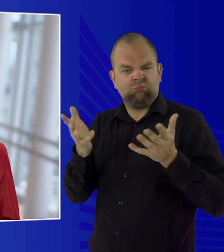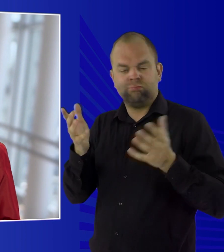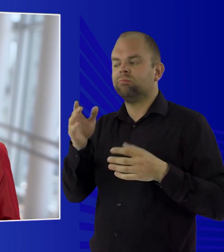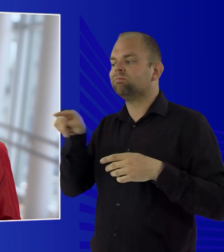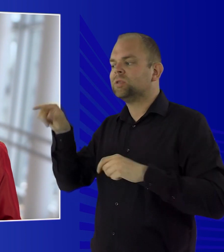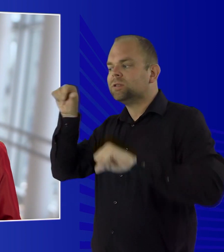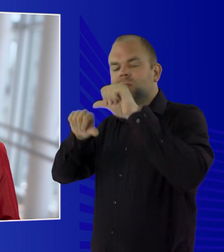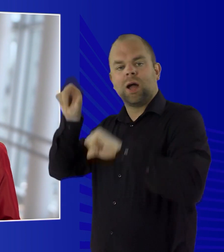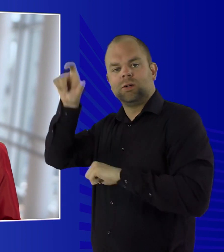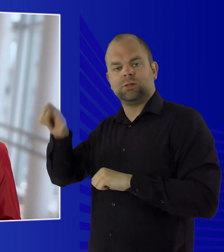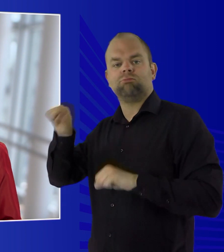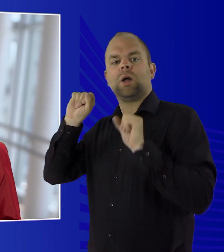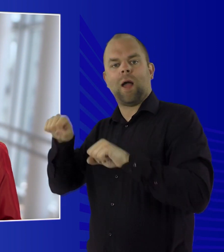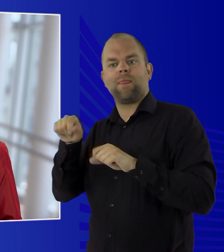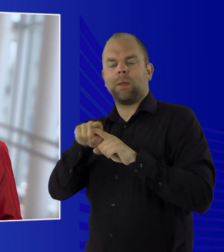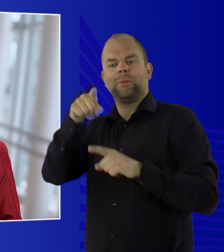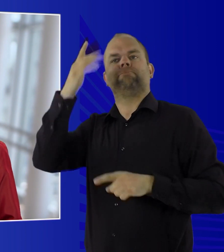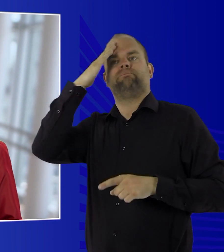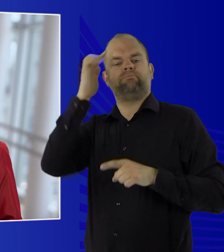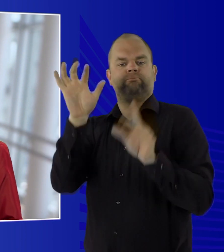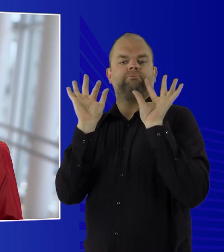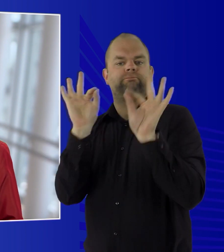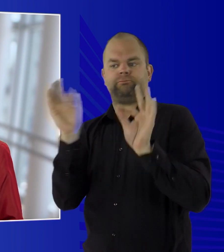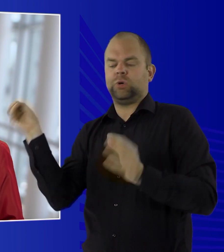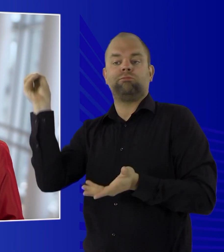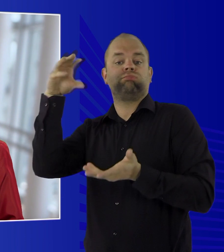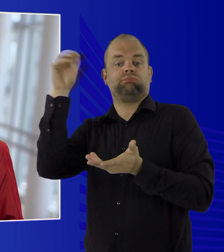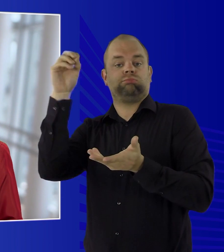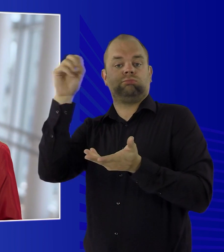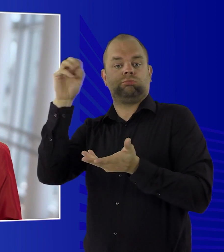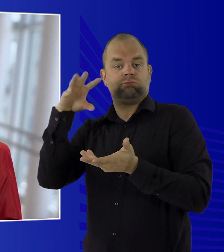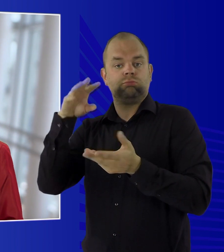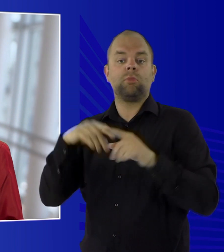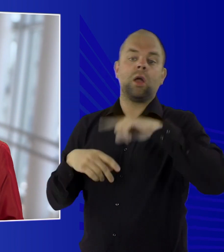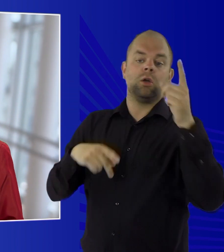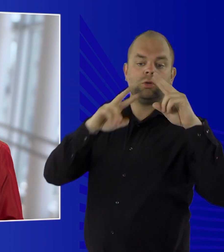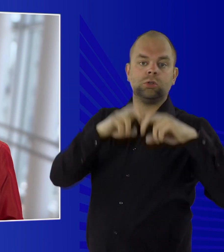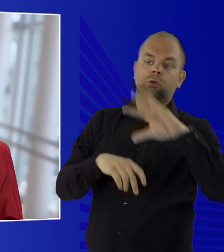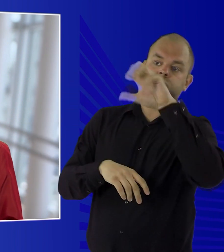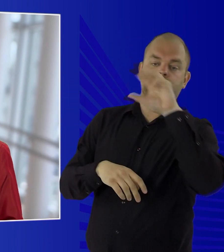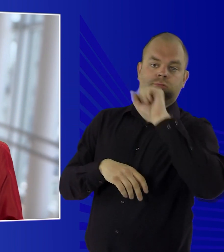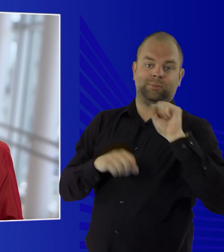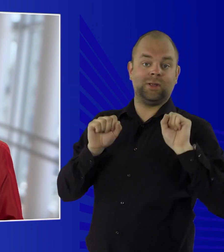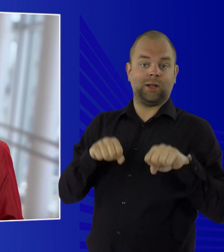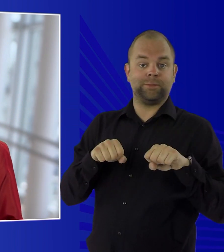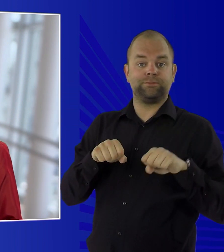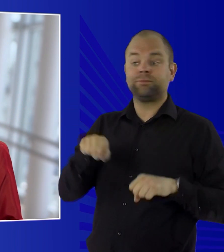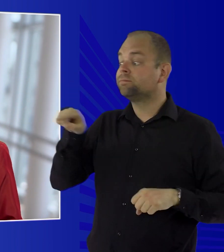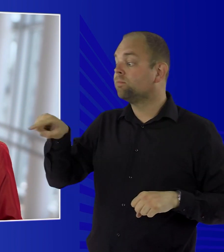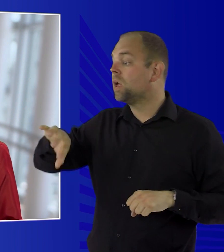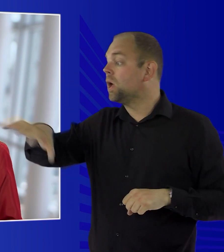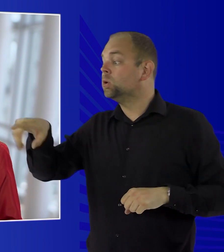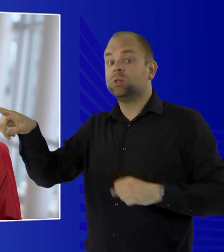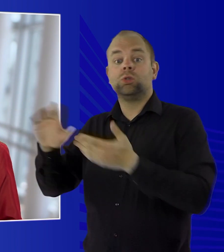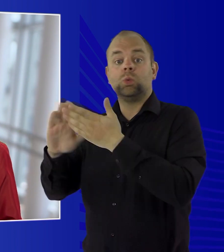space to store their data and access data from researchers from all other disciplines. It will